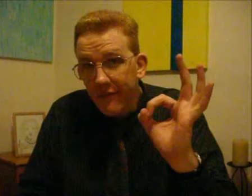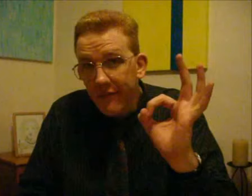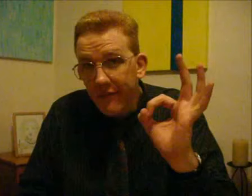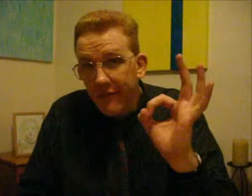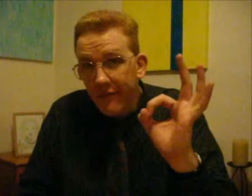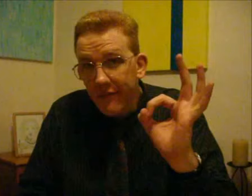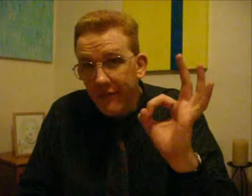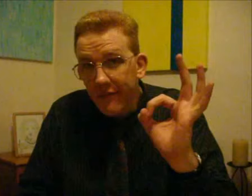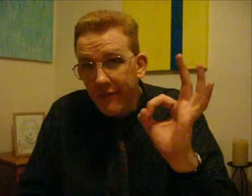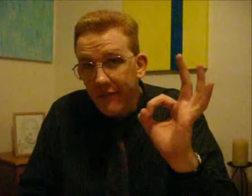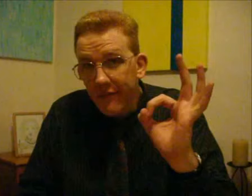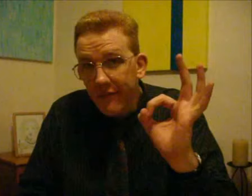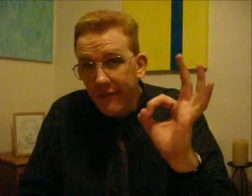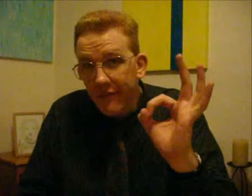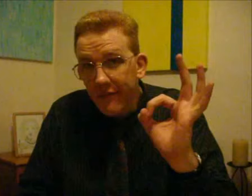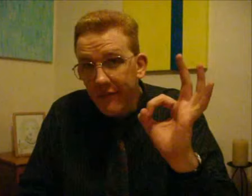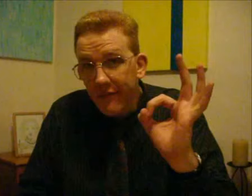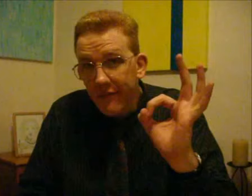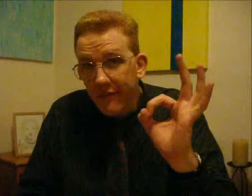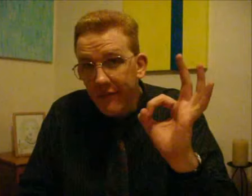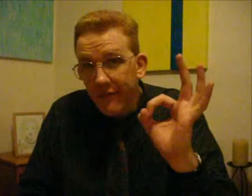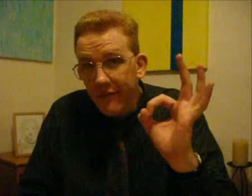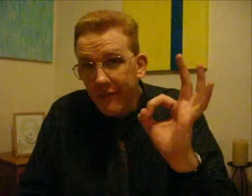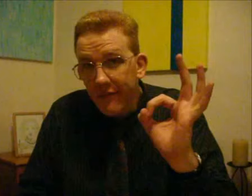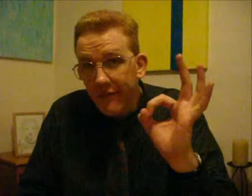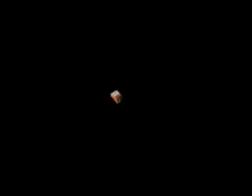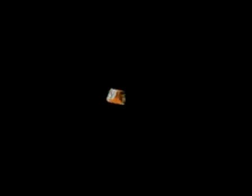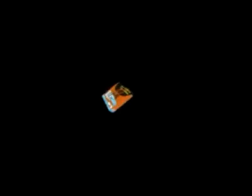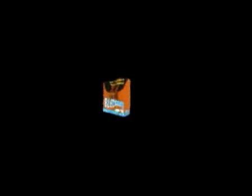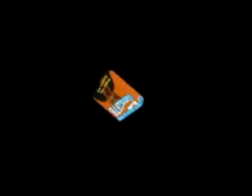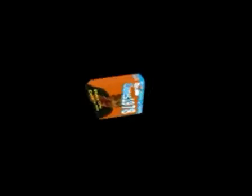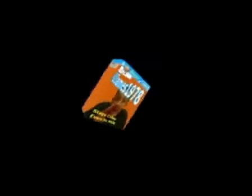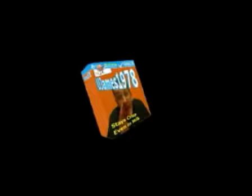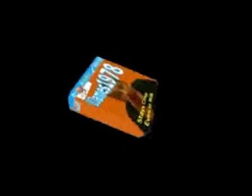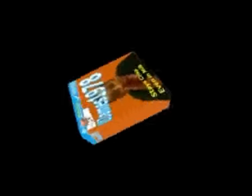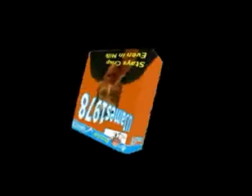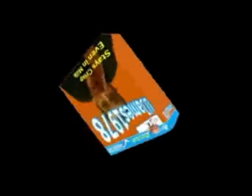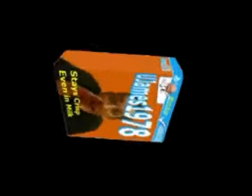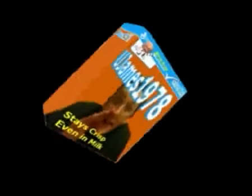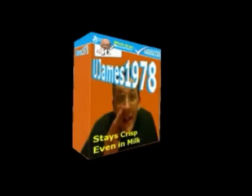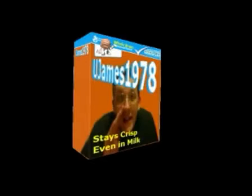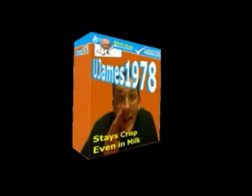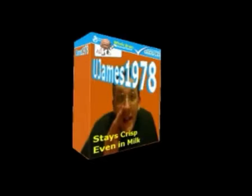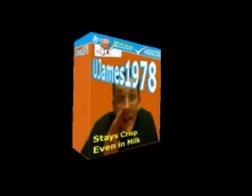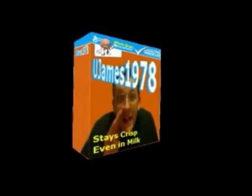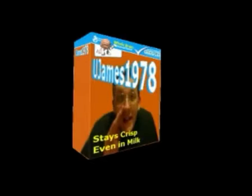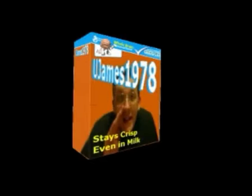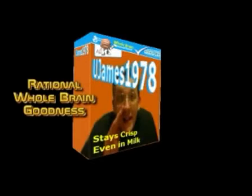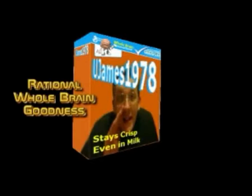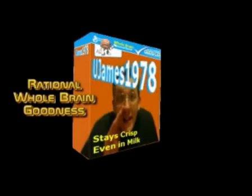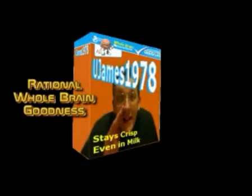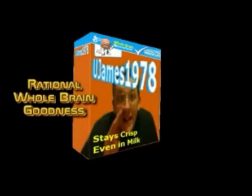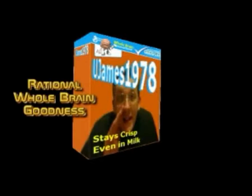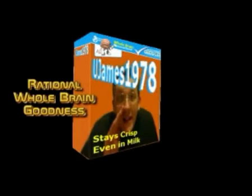you are objects of ridicule. You are Thank you.